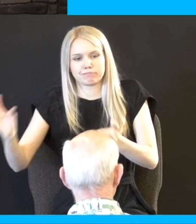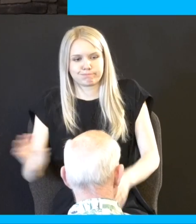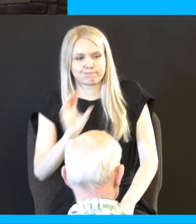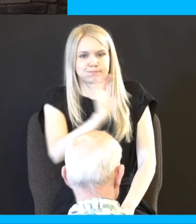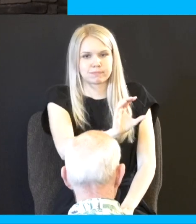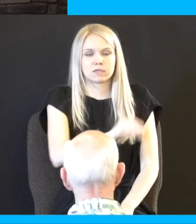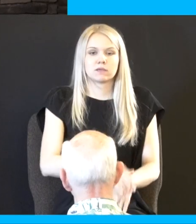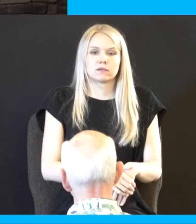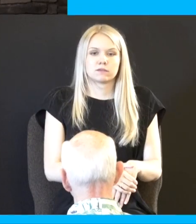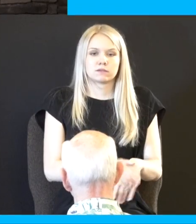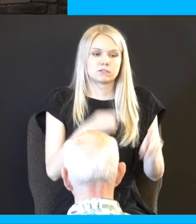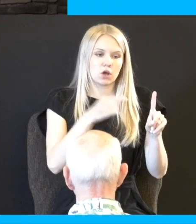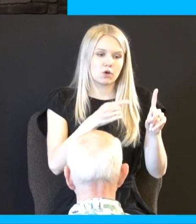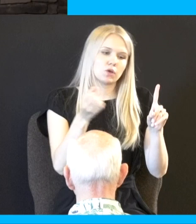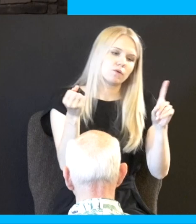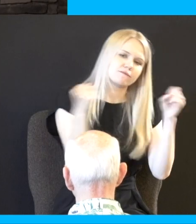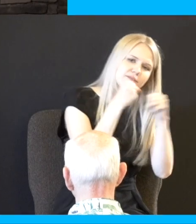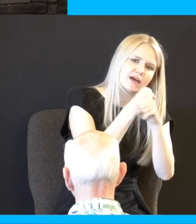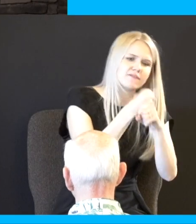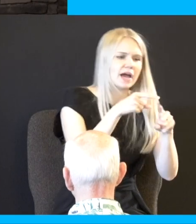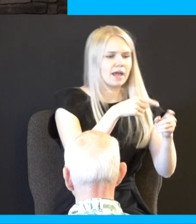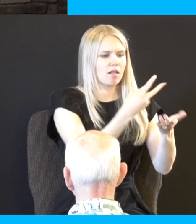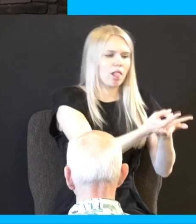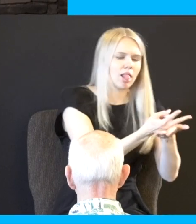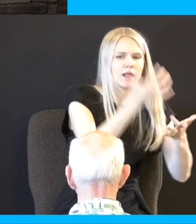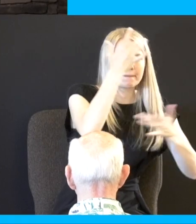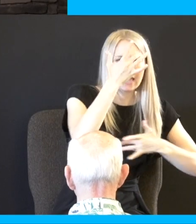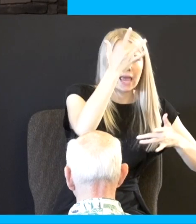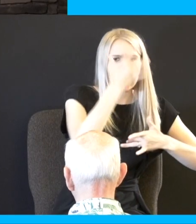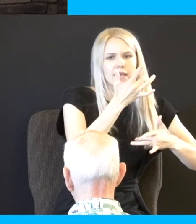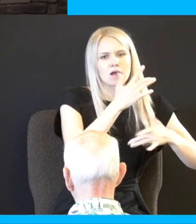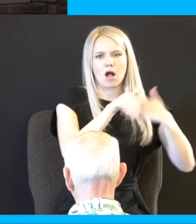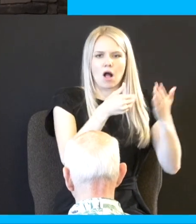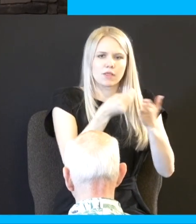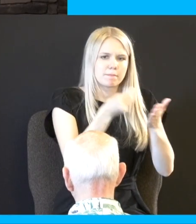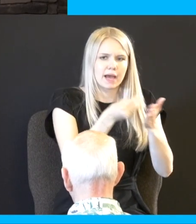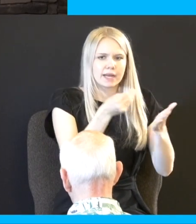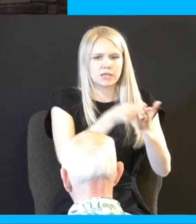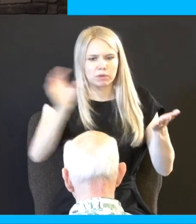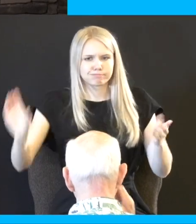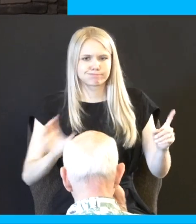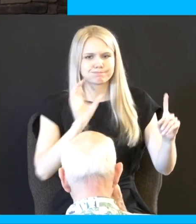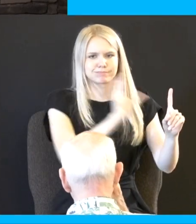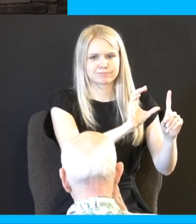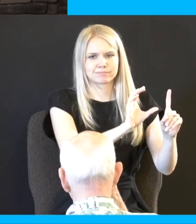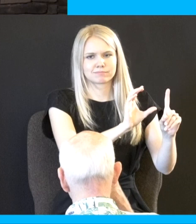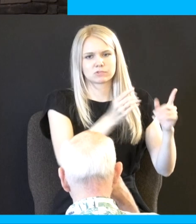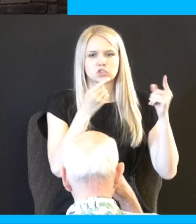injure them they're bedridden for some period of time you're on for the medical bills and all the restitution to keep him during his disability so in